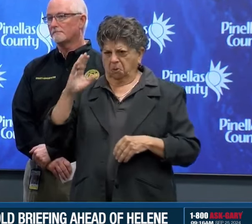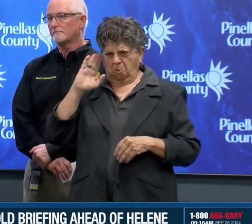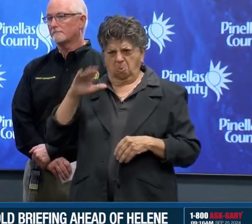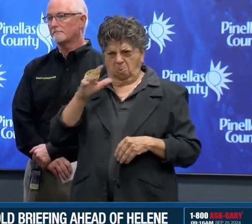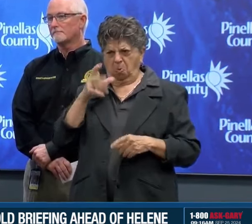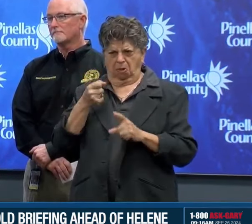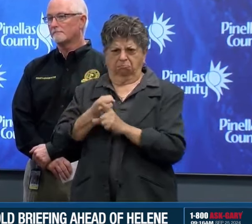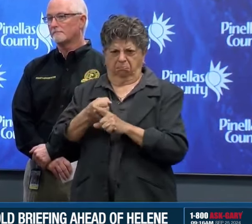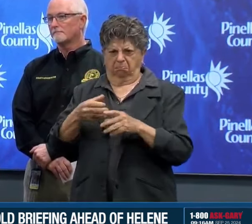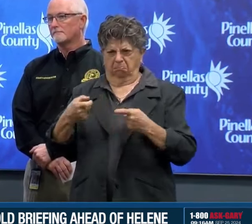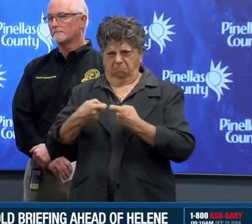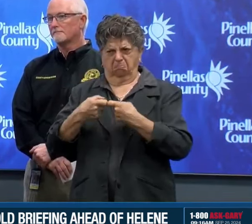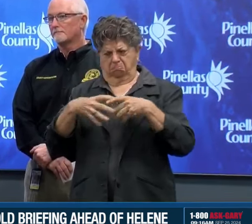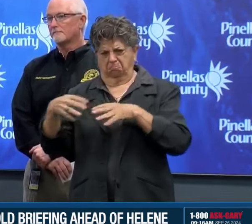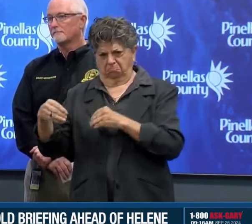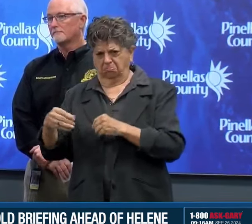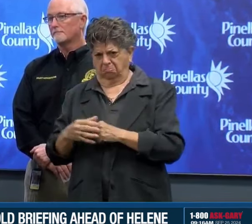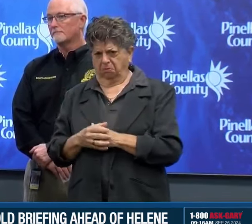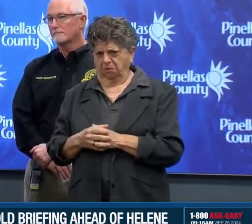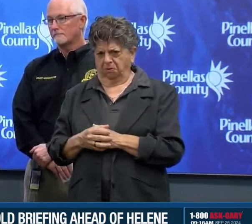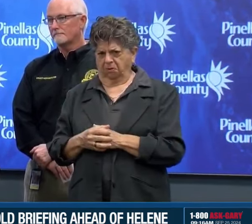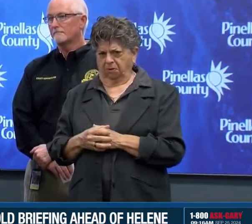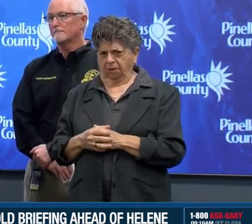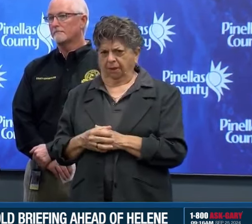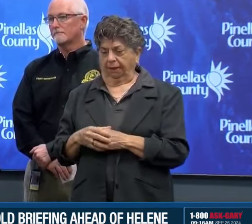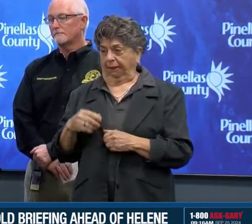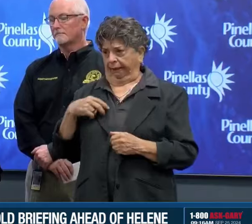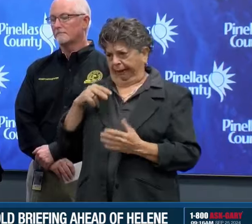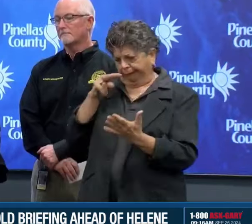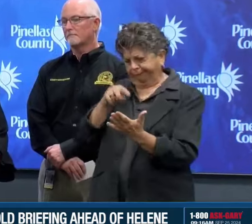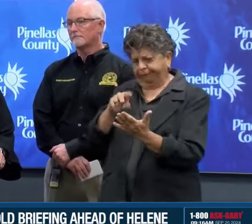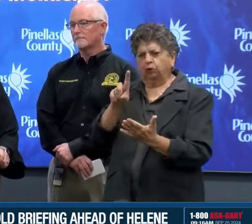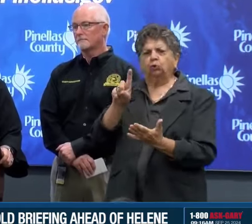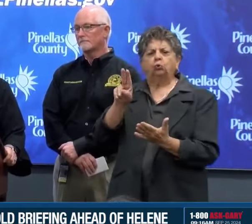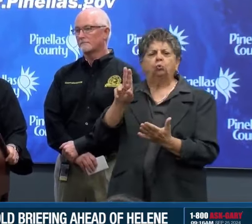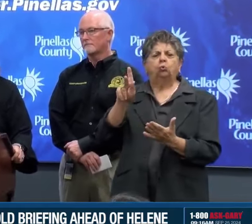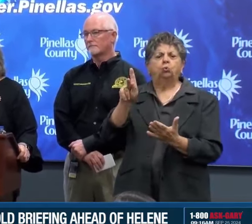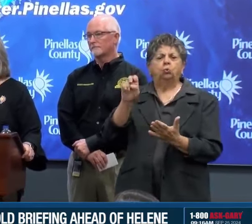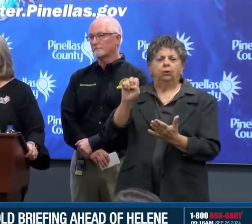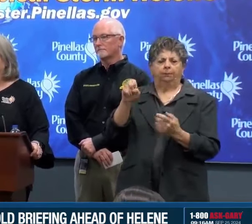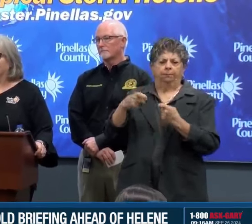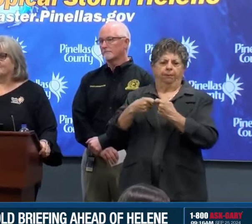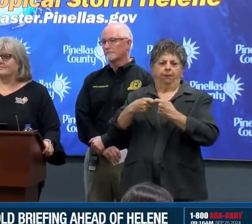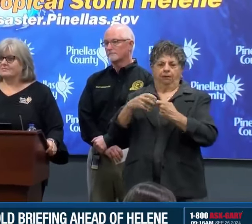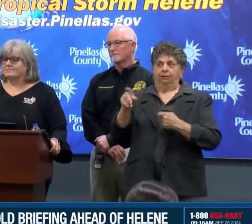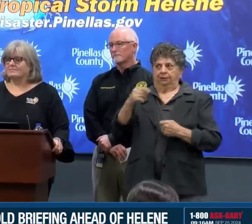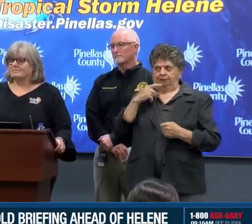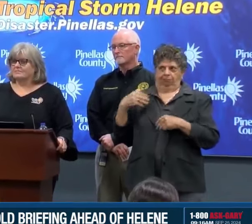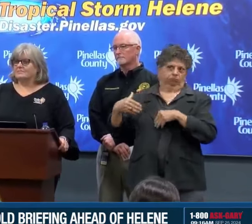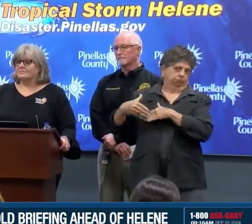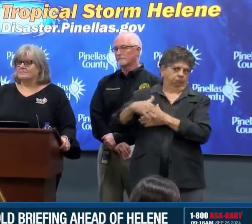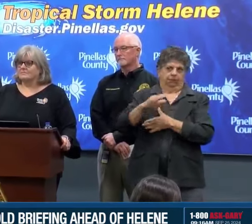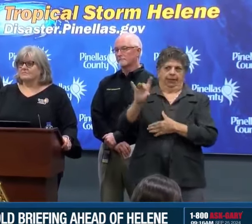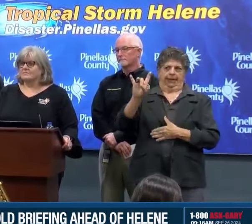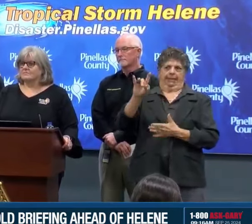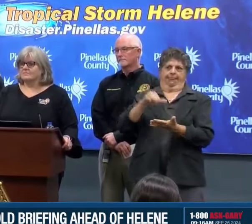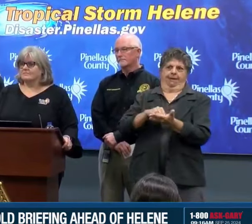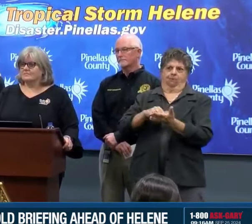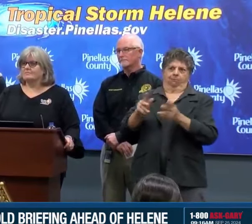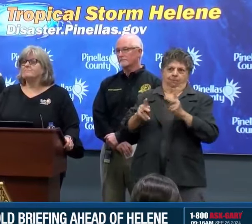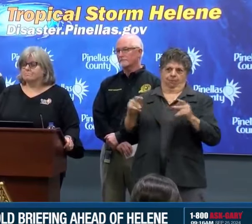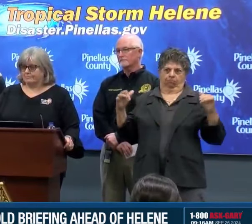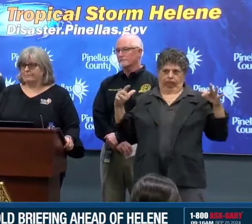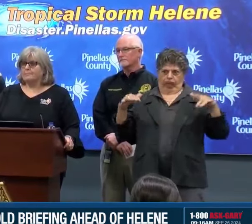you know, I read that Duke Energy is mobilizing about a thousand different workers and utility crews that are going to be out on hand, but people should